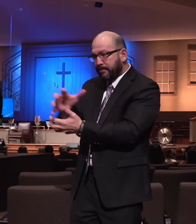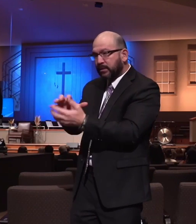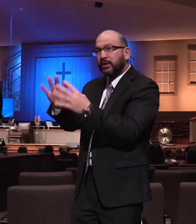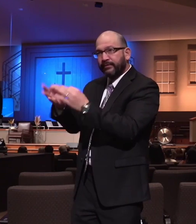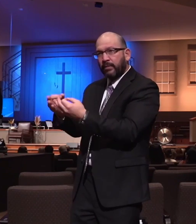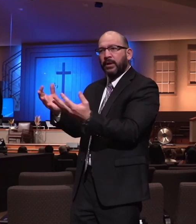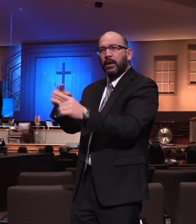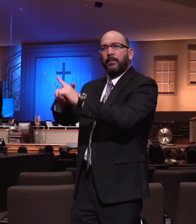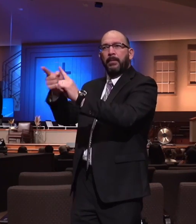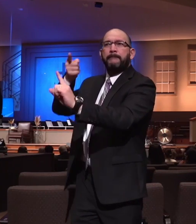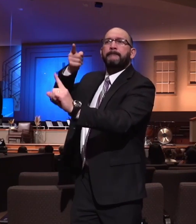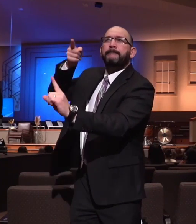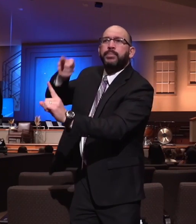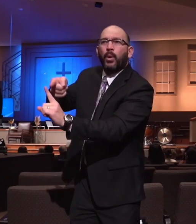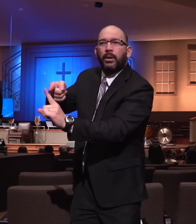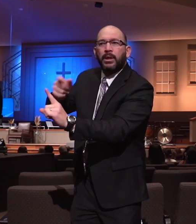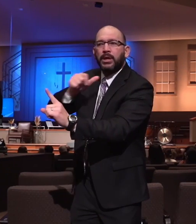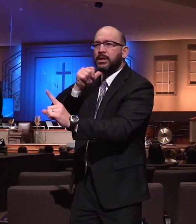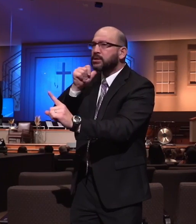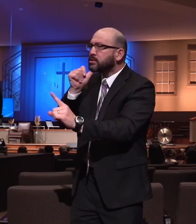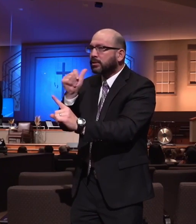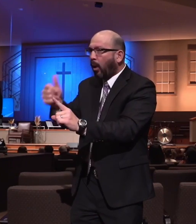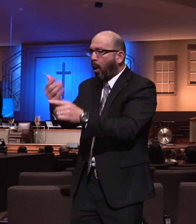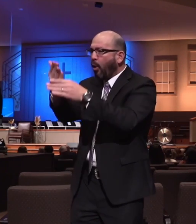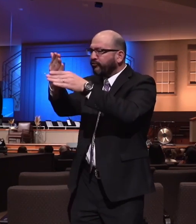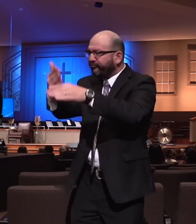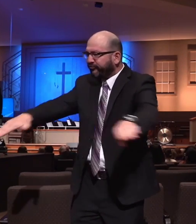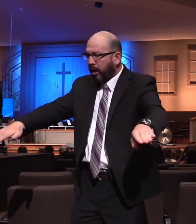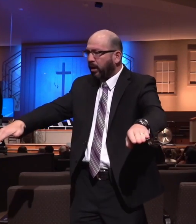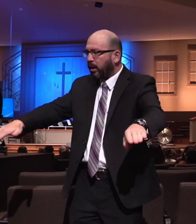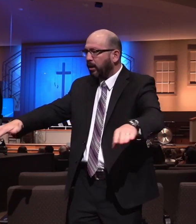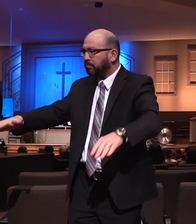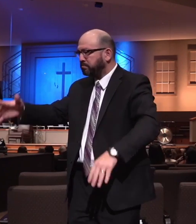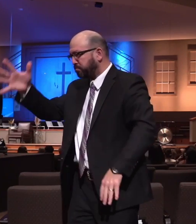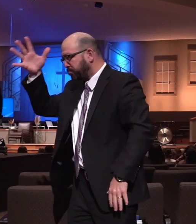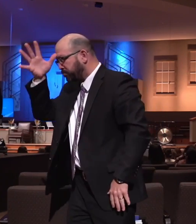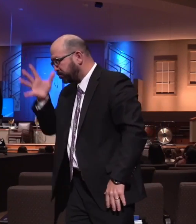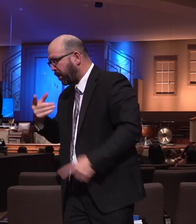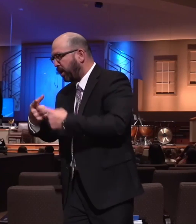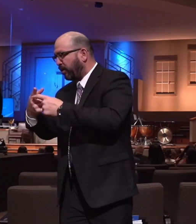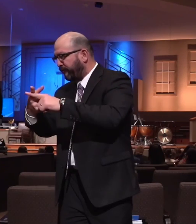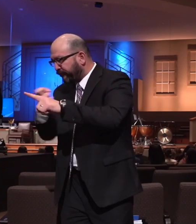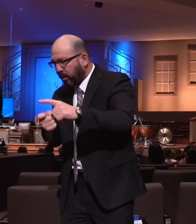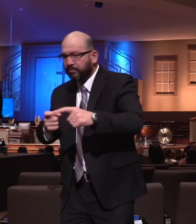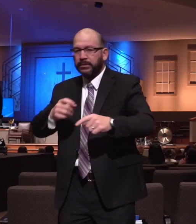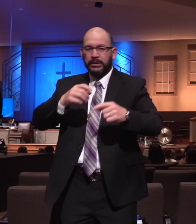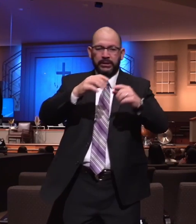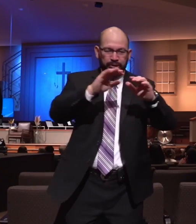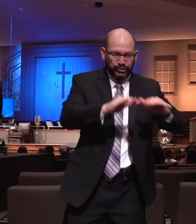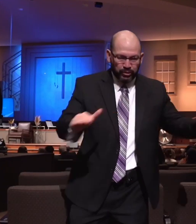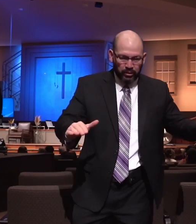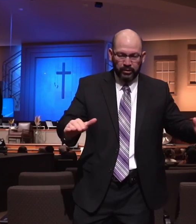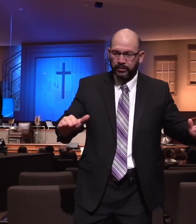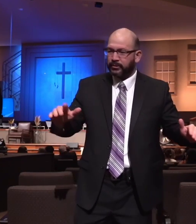But what I'm saying here is that the instruction primarily is to come from mom and dad to these children.